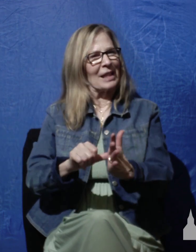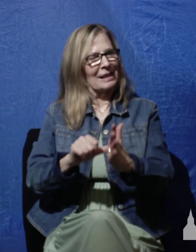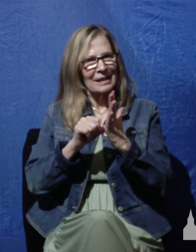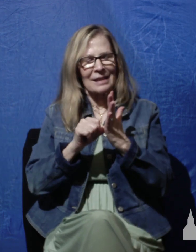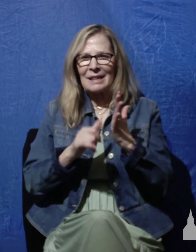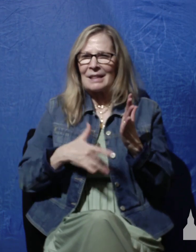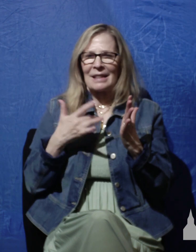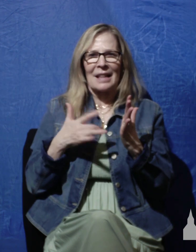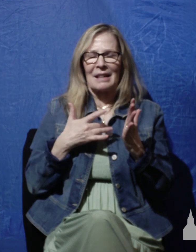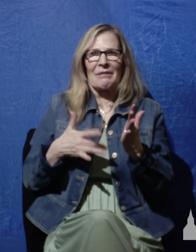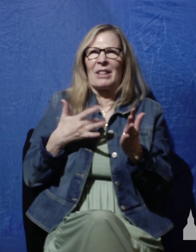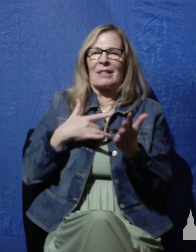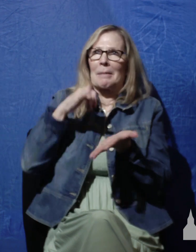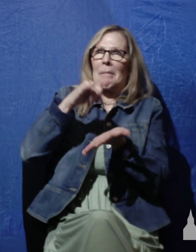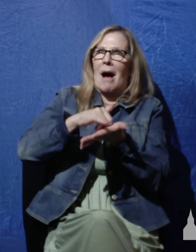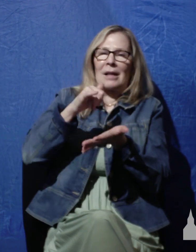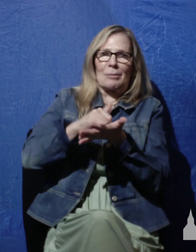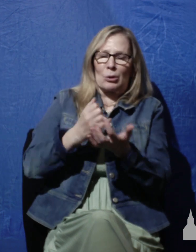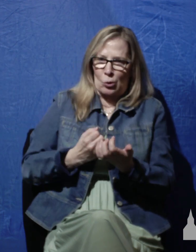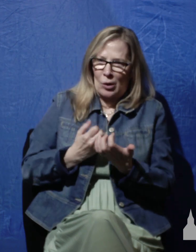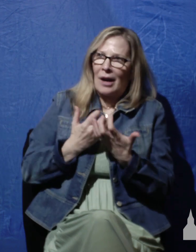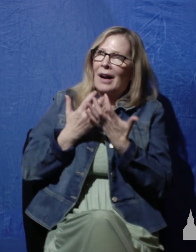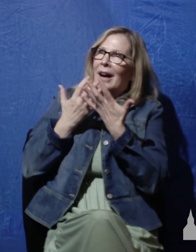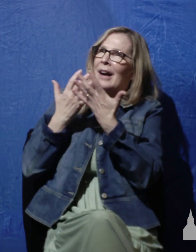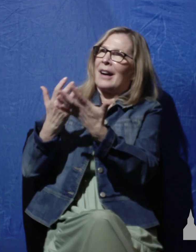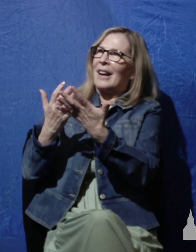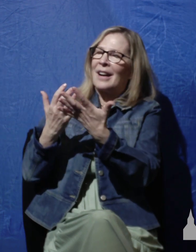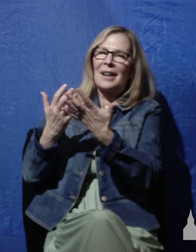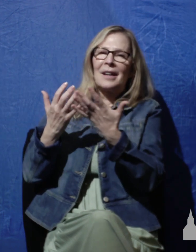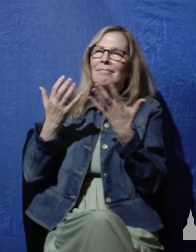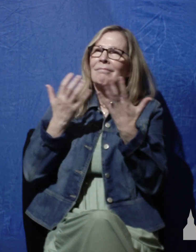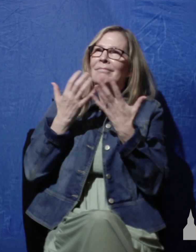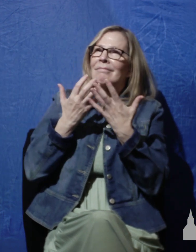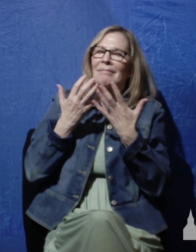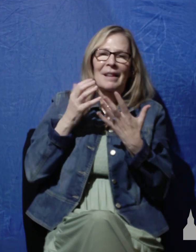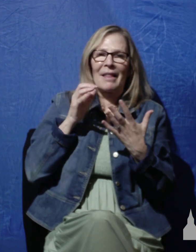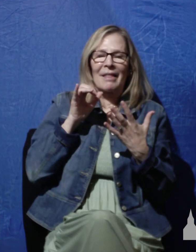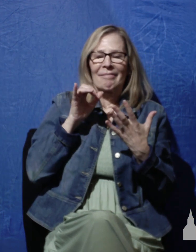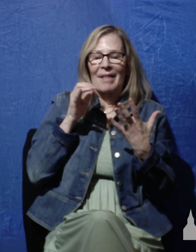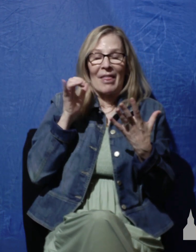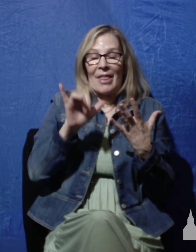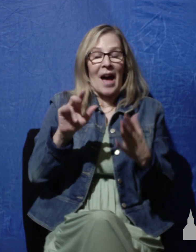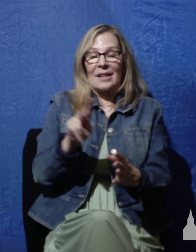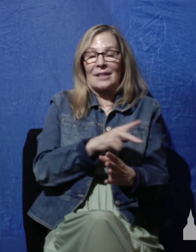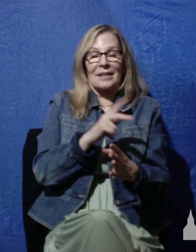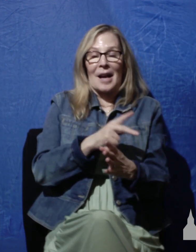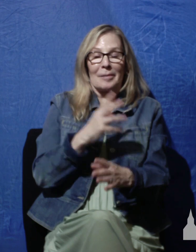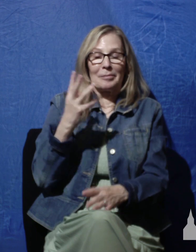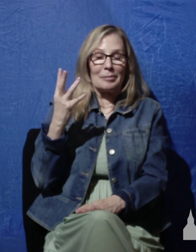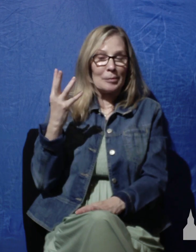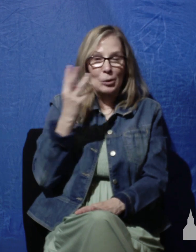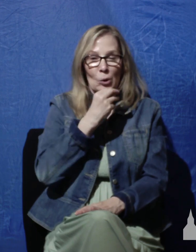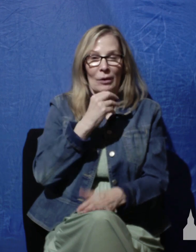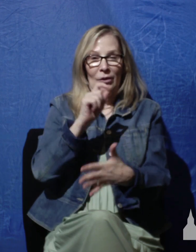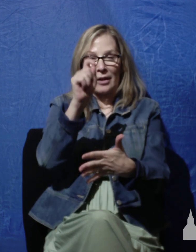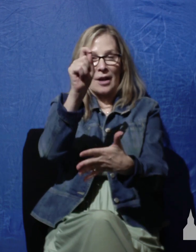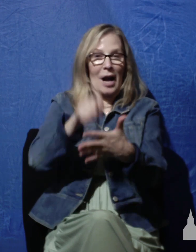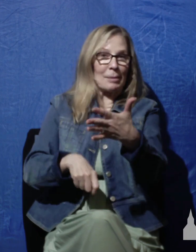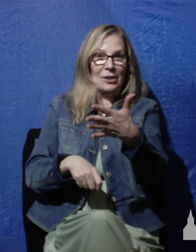impossibility of doing justice to so blind a composition. We call upon our soul and all that is within